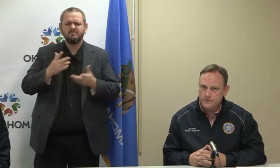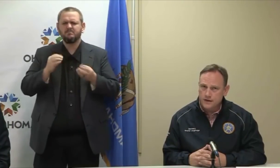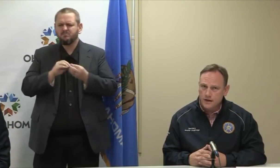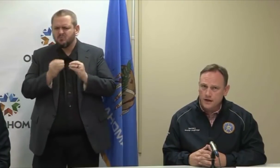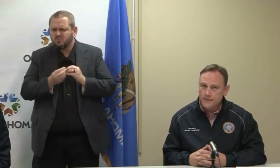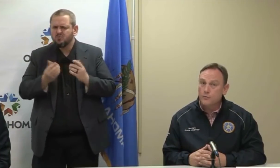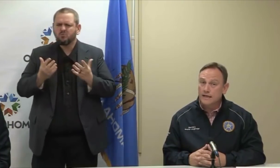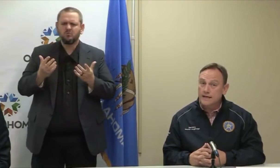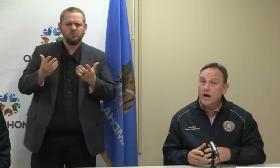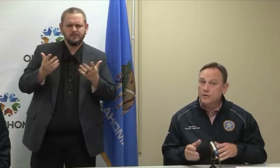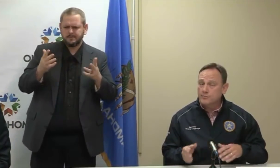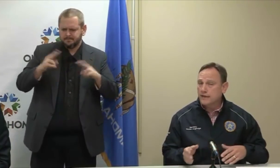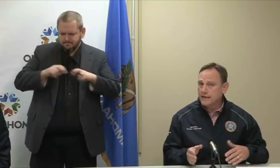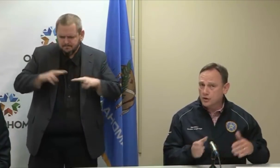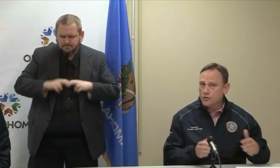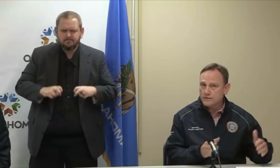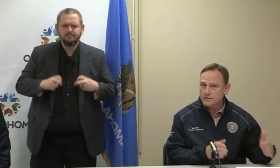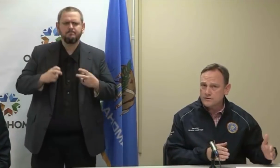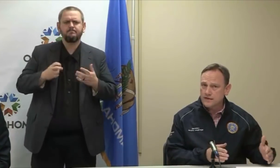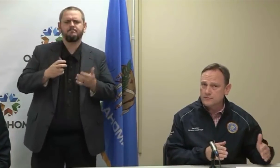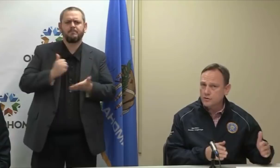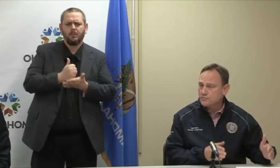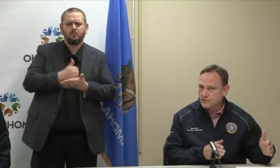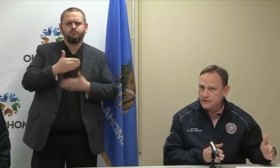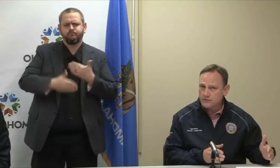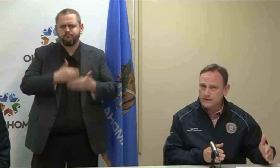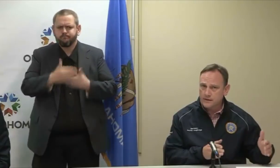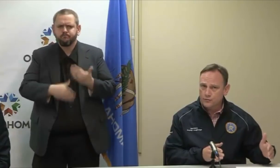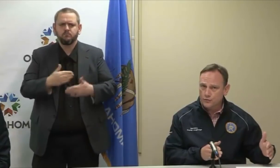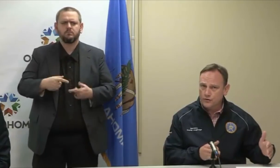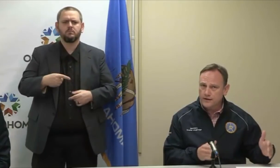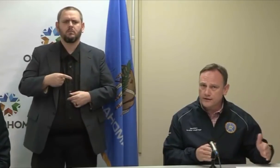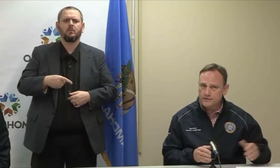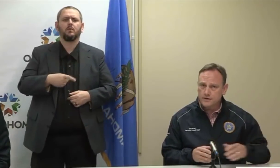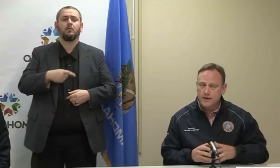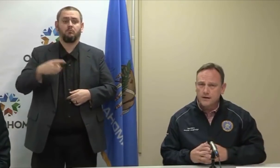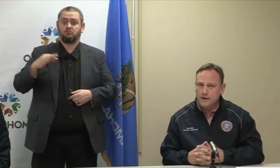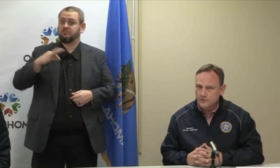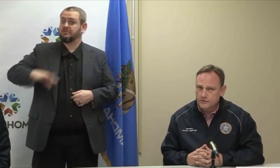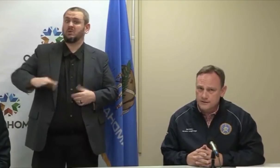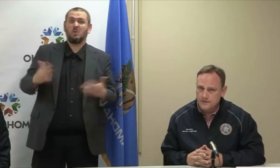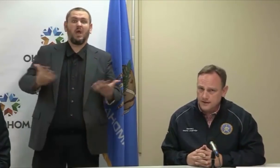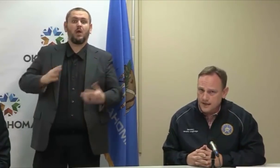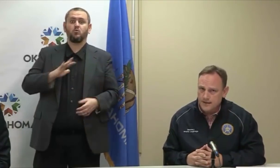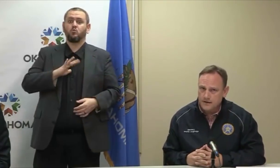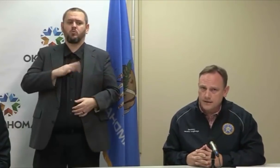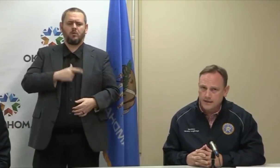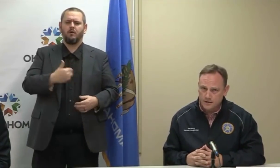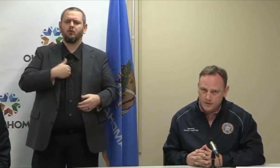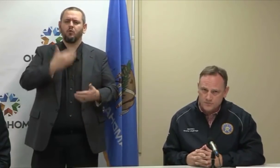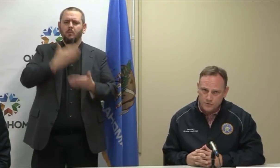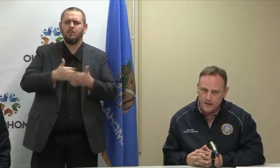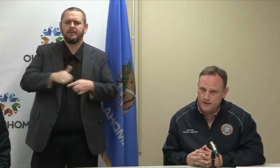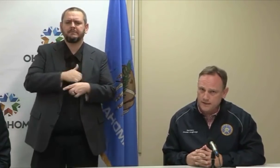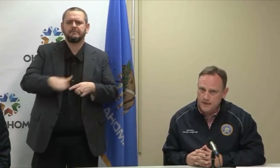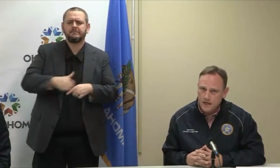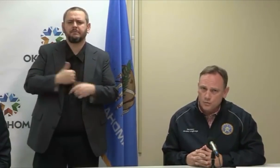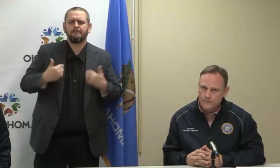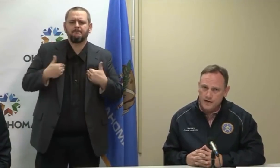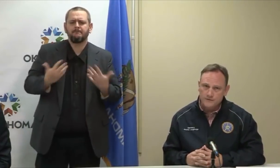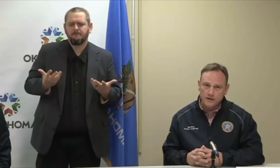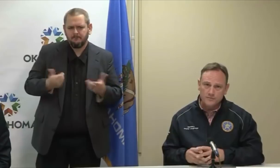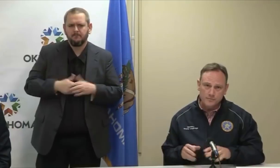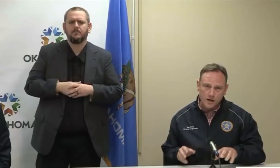locations that we can now replicate across the state, most particularly in rural areas. By doing this in Kay County and in Pittsburgh County,